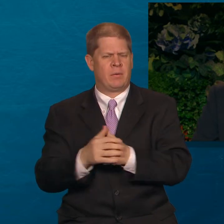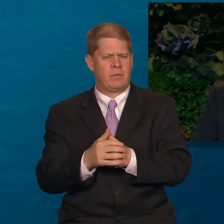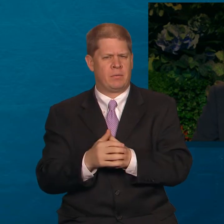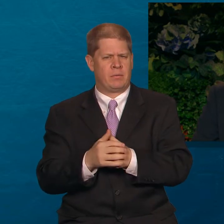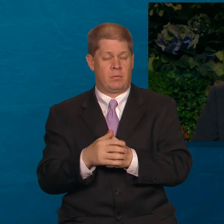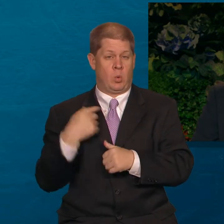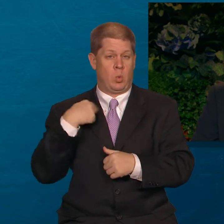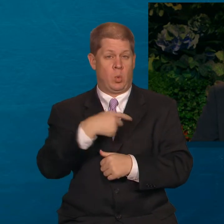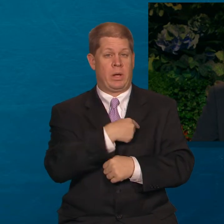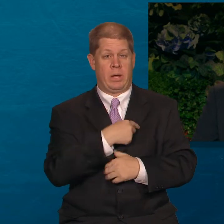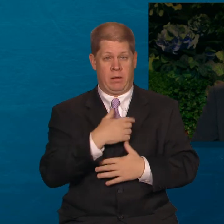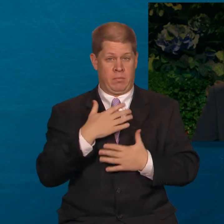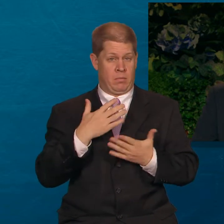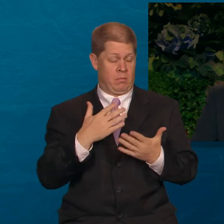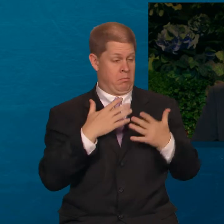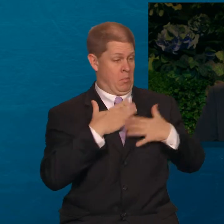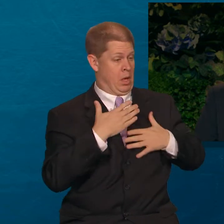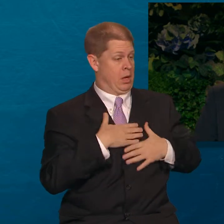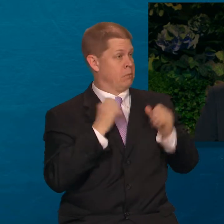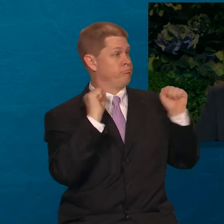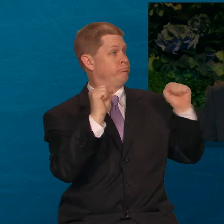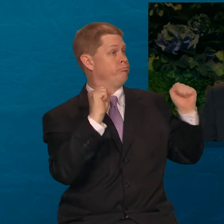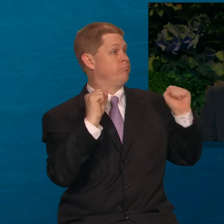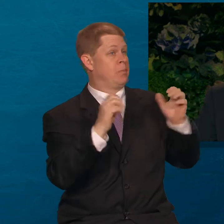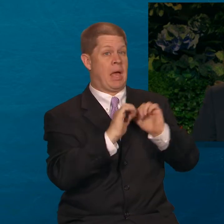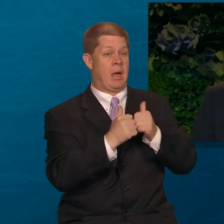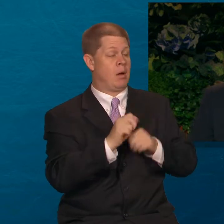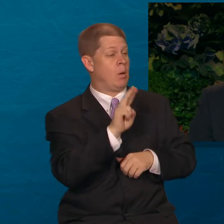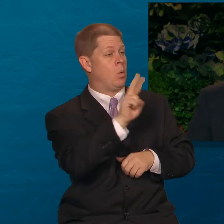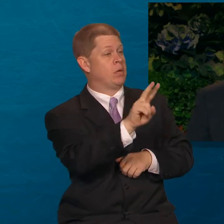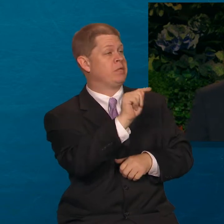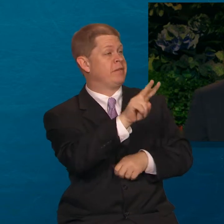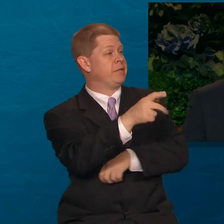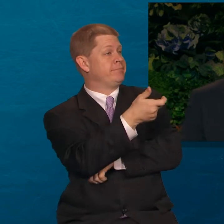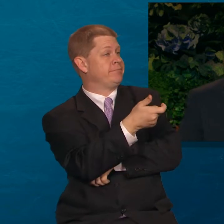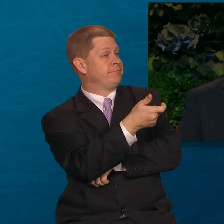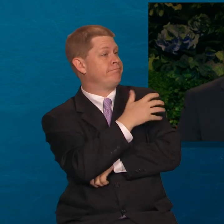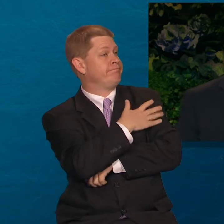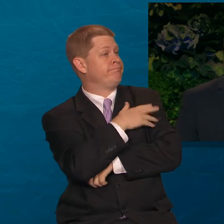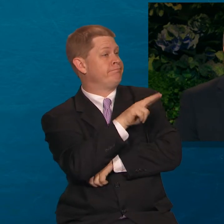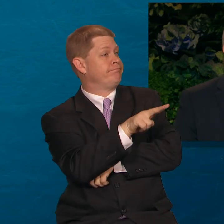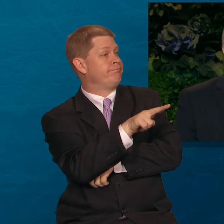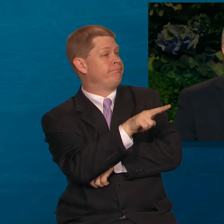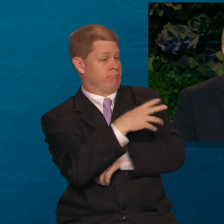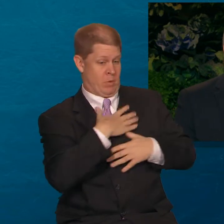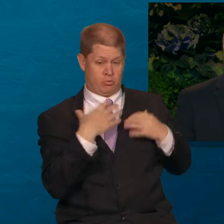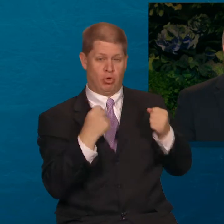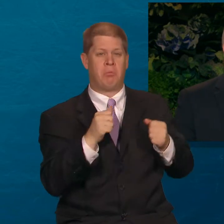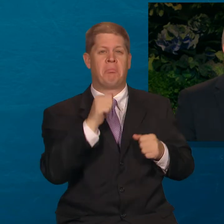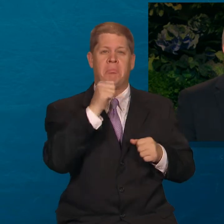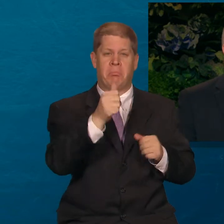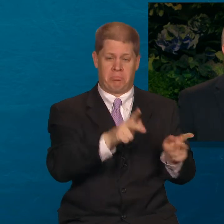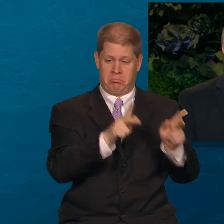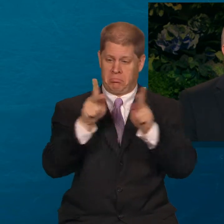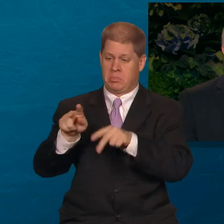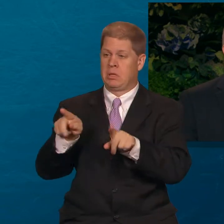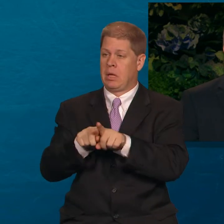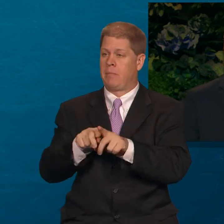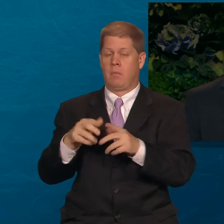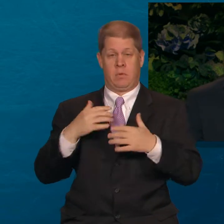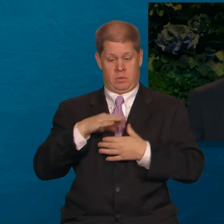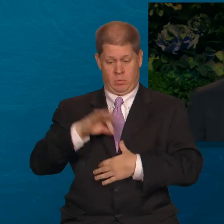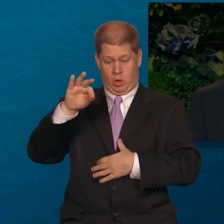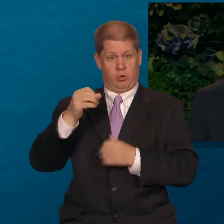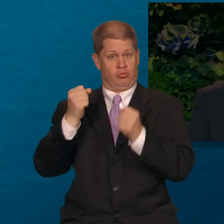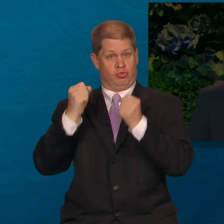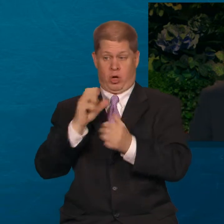cannot get our bodies into good basketball shape by simply watching basketball on television. Similarly, we won't be able to get